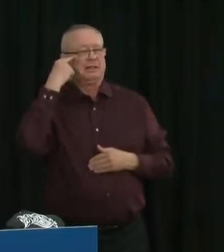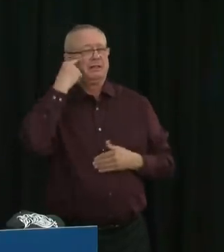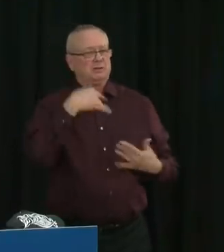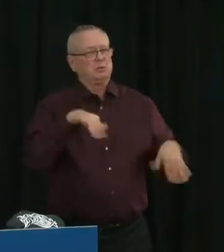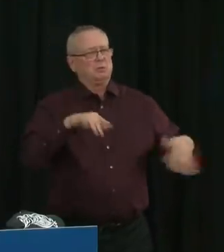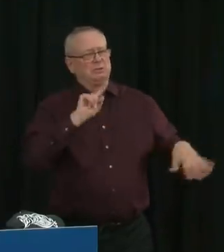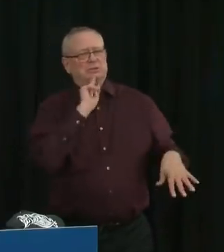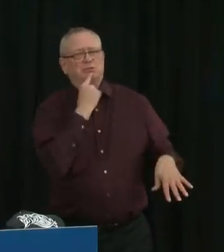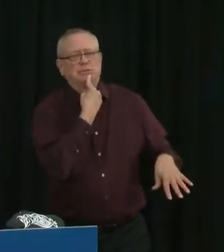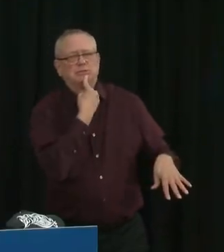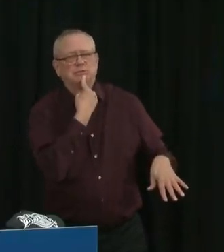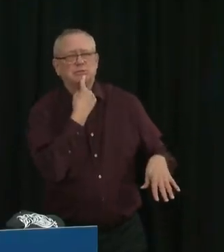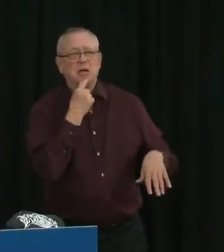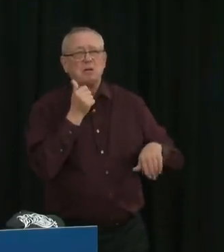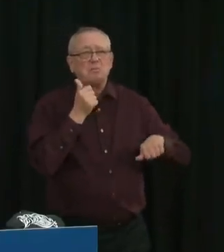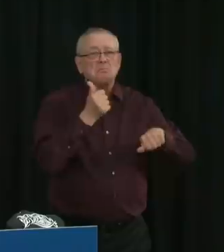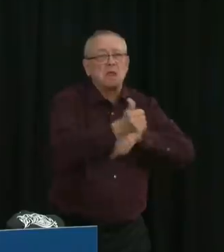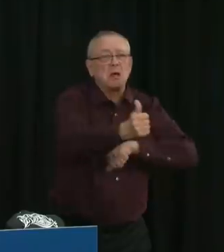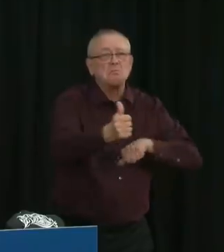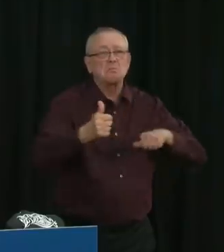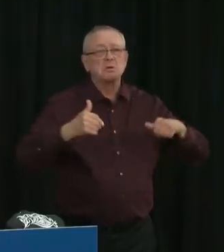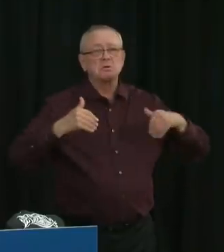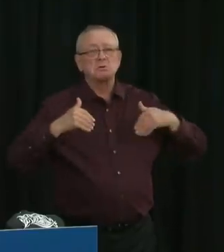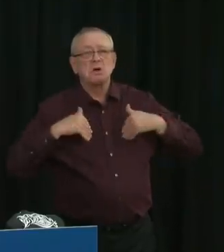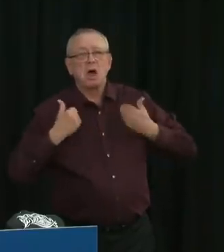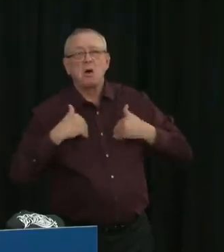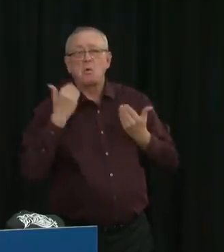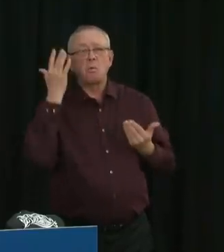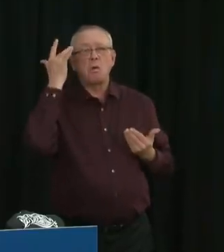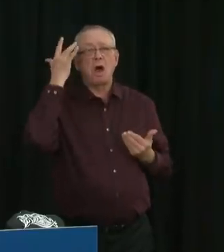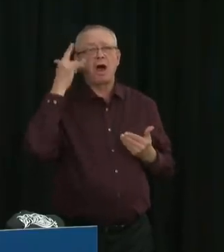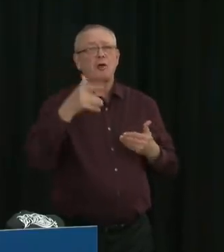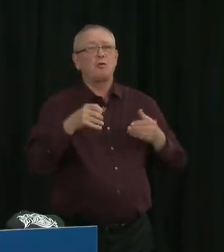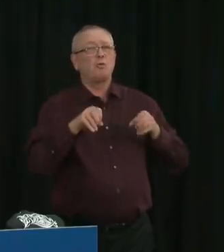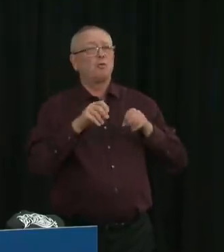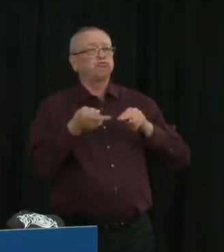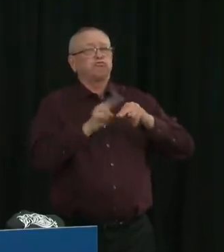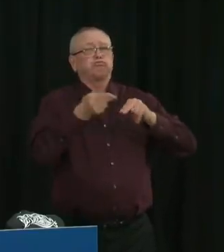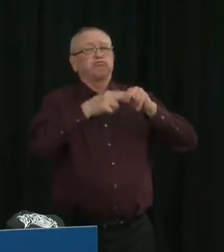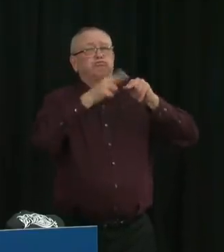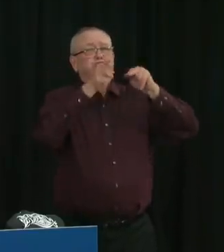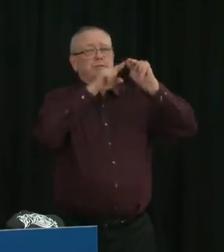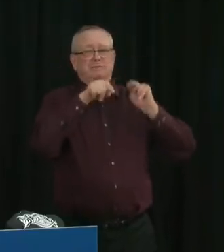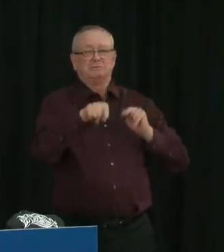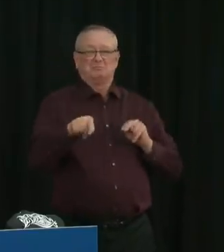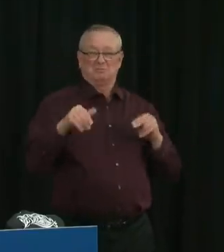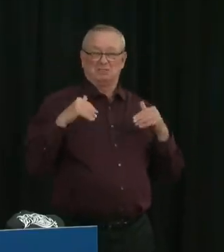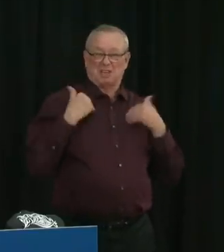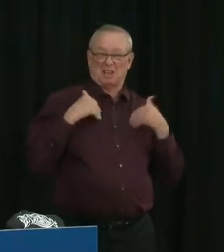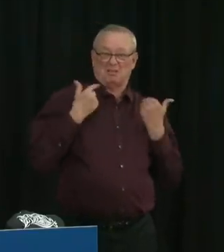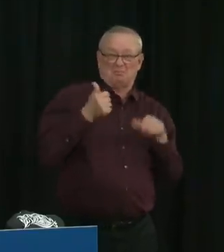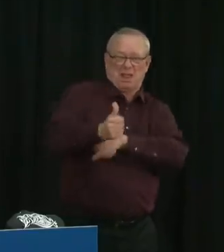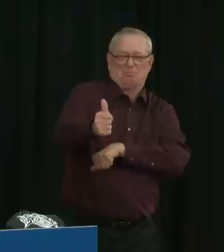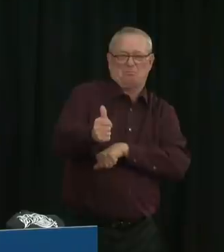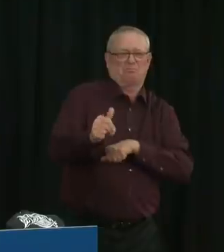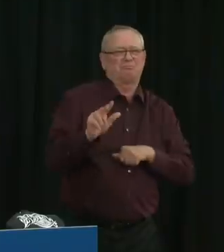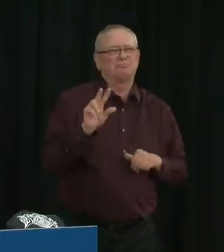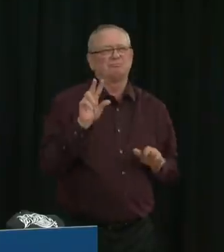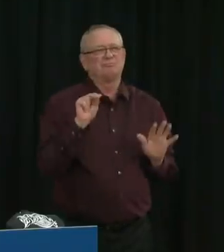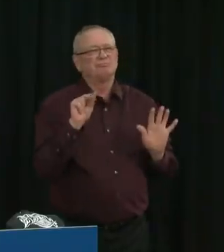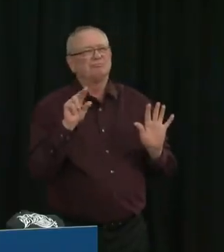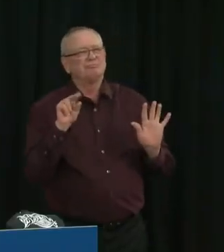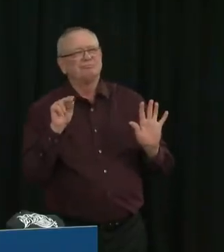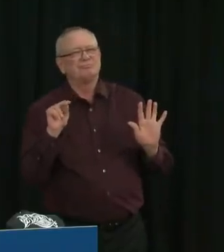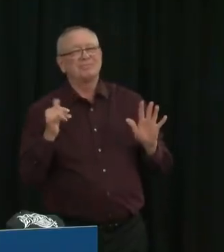sole cause of the rise in cases that we are seeing. However, adults in their 20s and 30s are the largest group of active